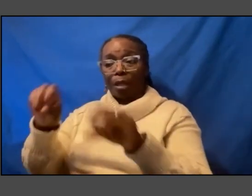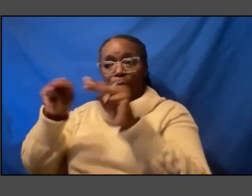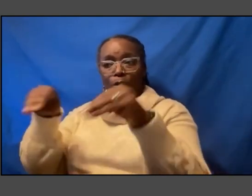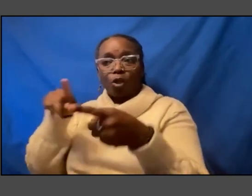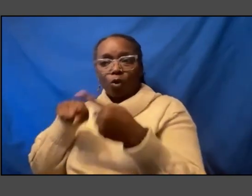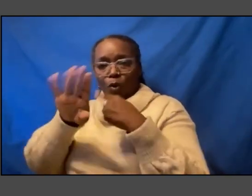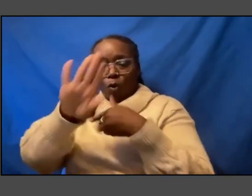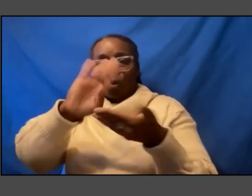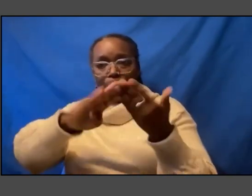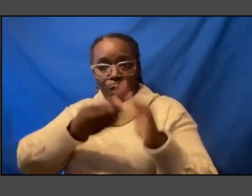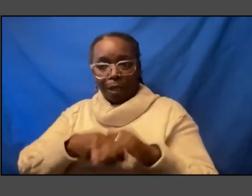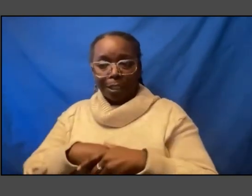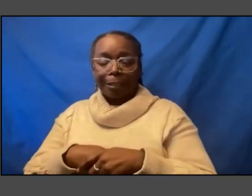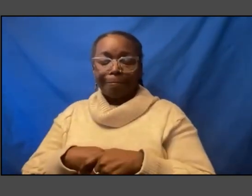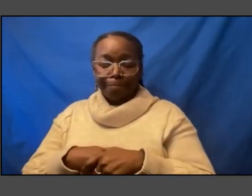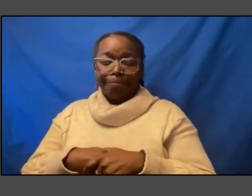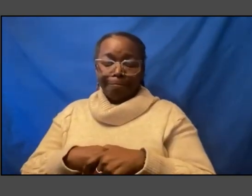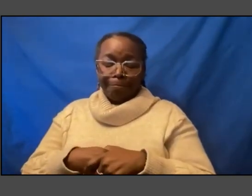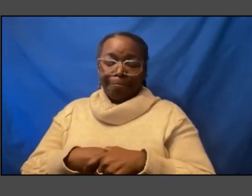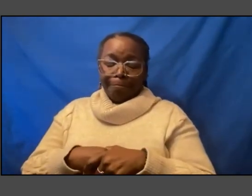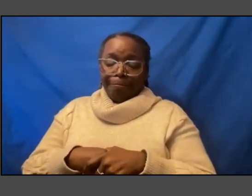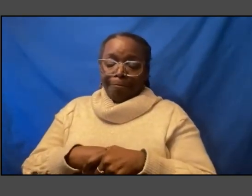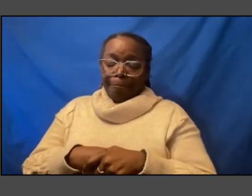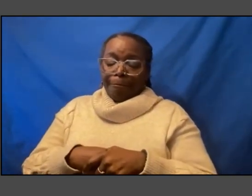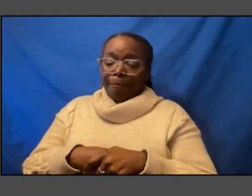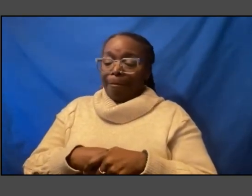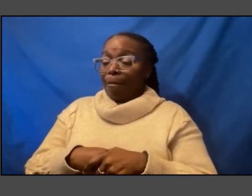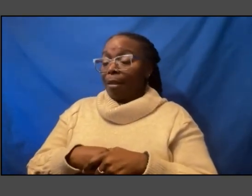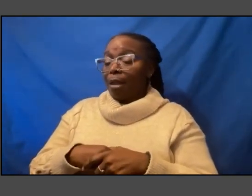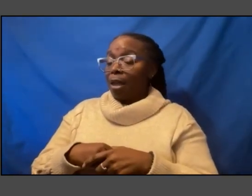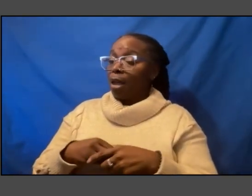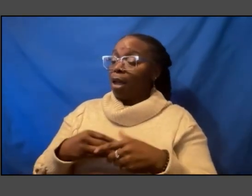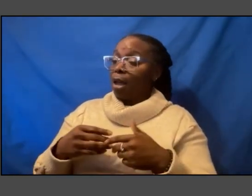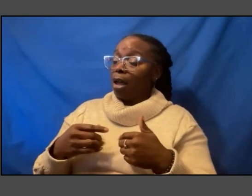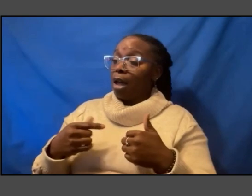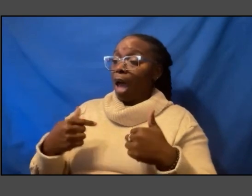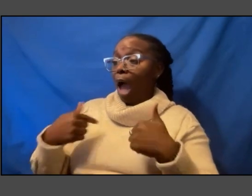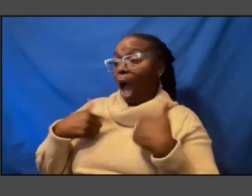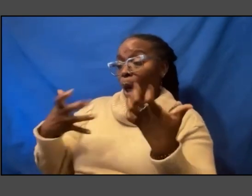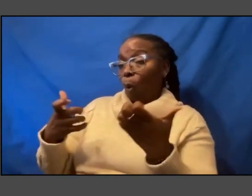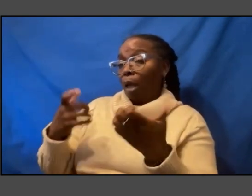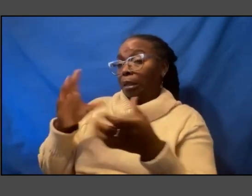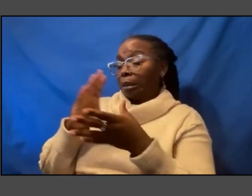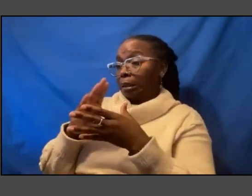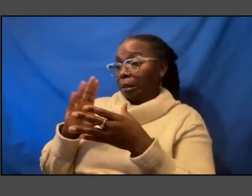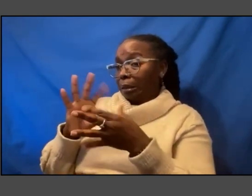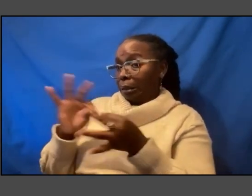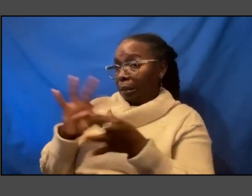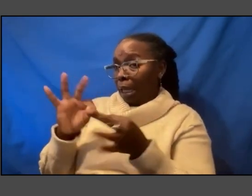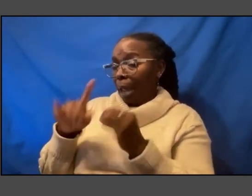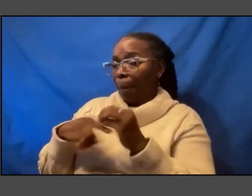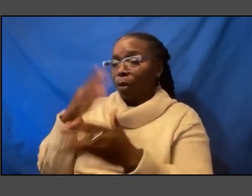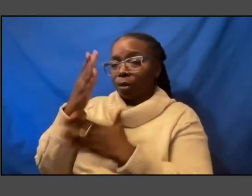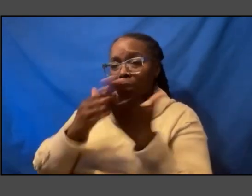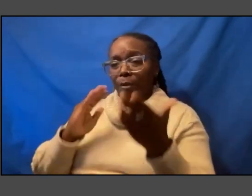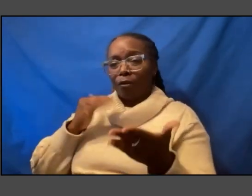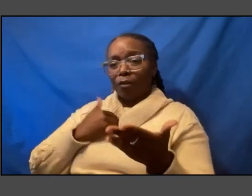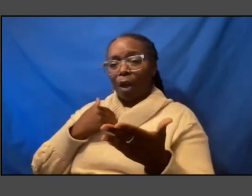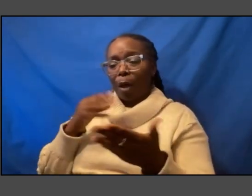and and and and i um just want uh to to say a few words about um some of our melon work that i'm exceptionally proud